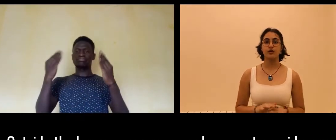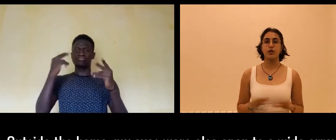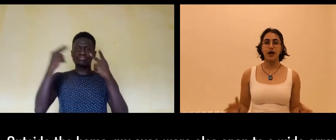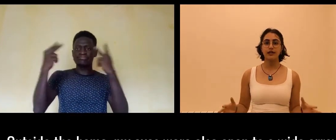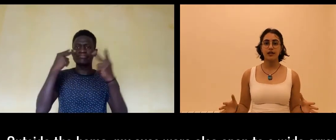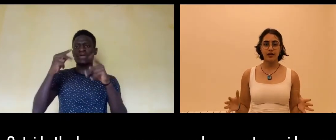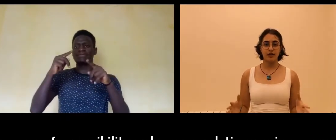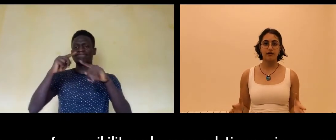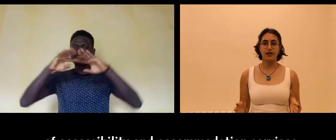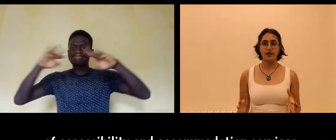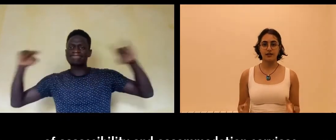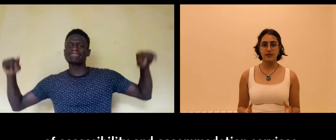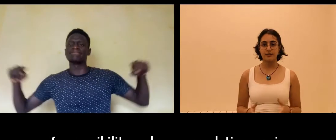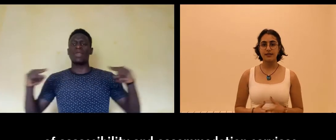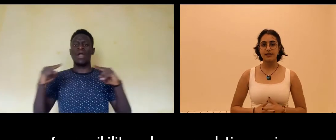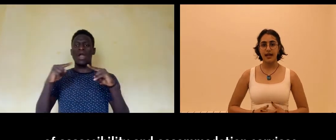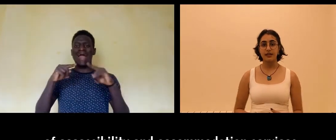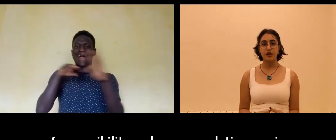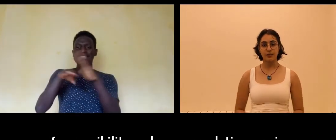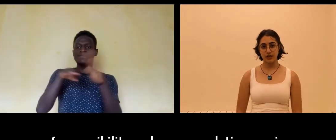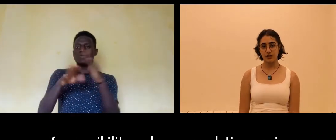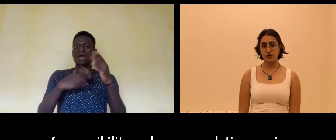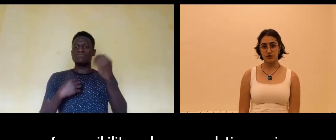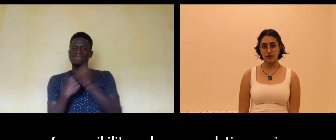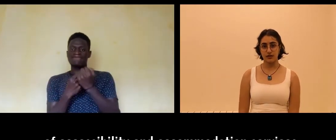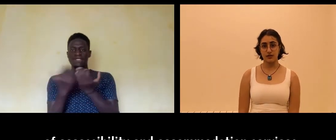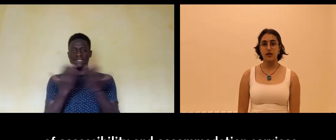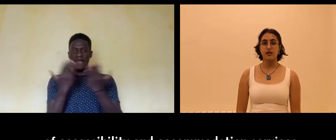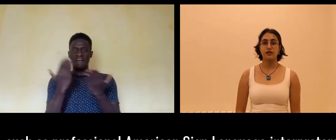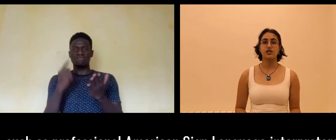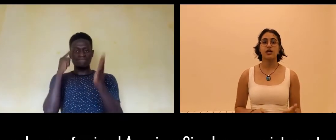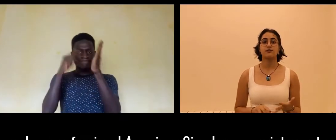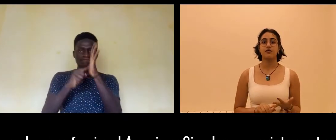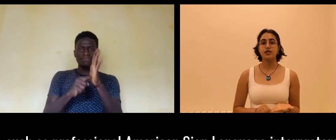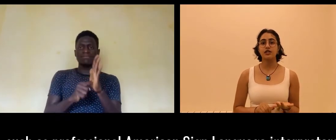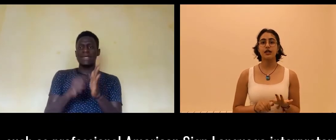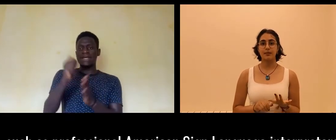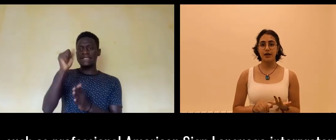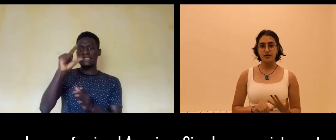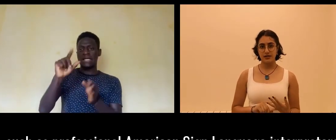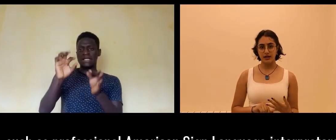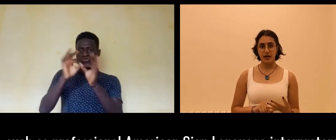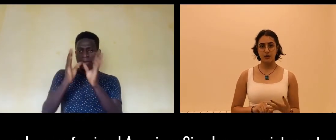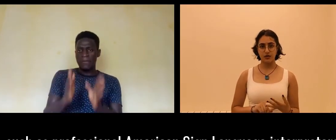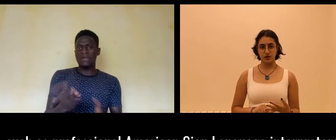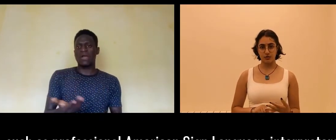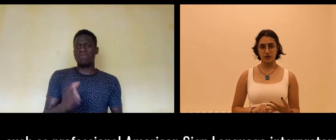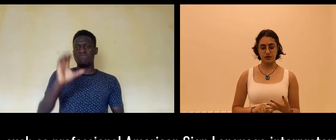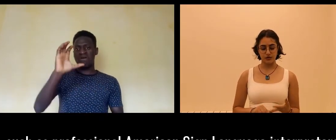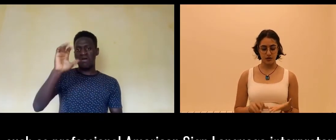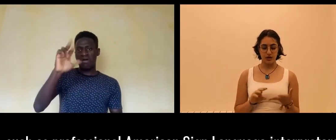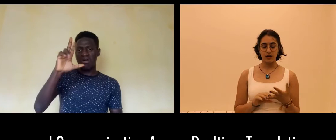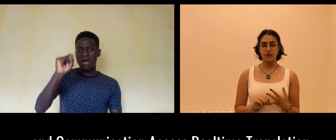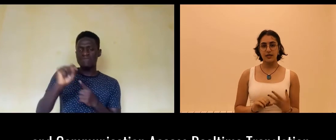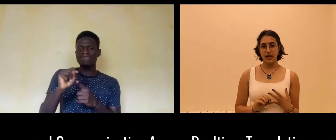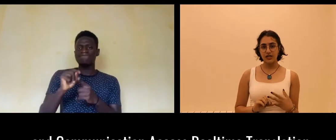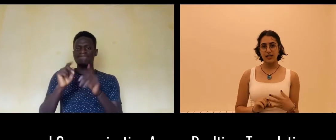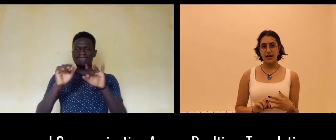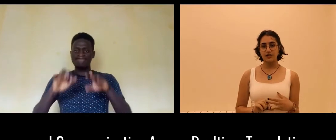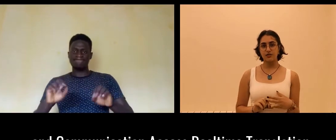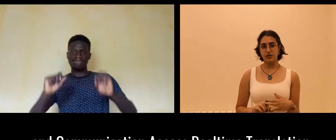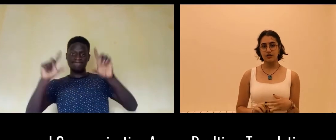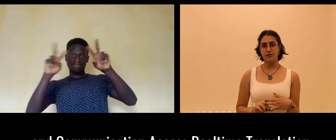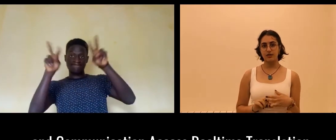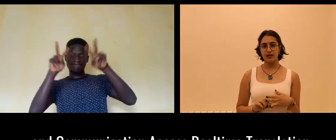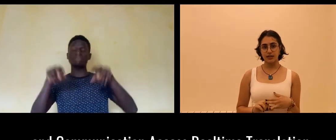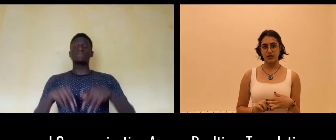opened to a wide array of accessibility and accommodation services such as professional American Sign Language interpreters, communication